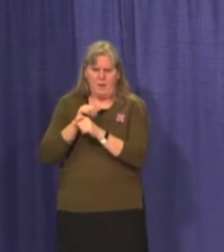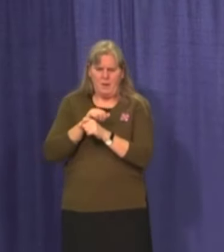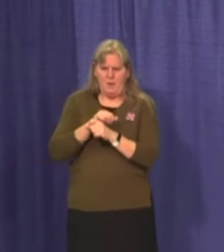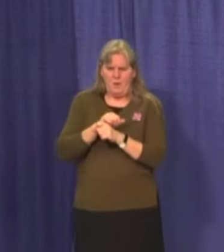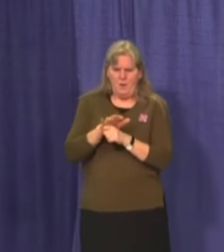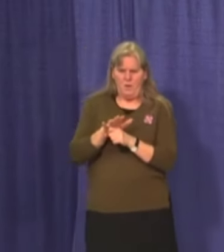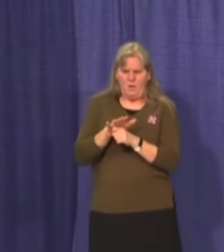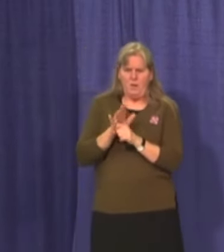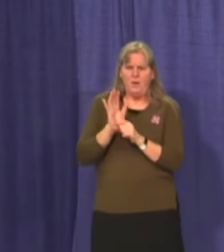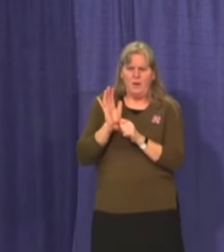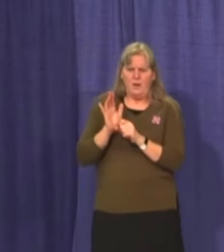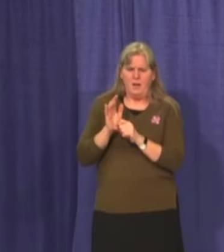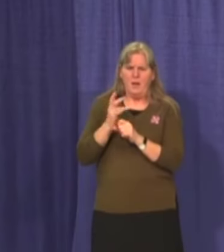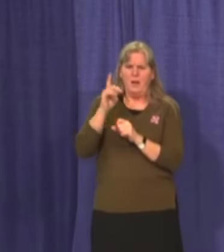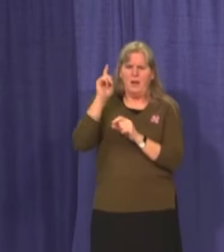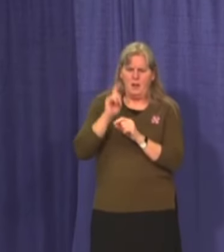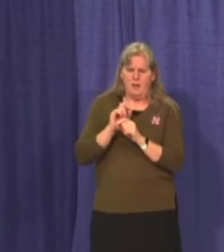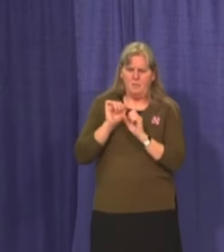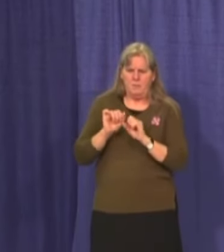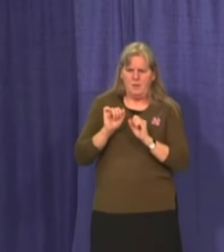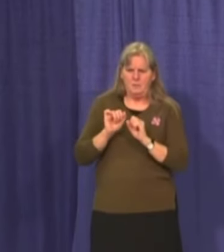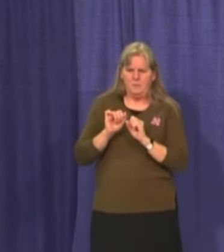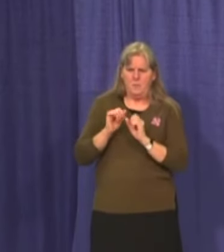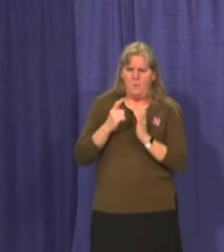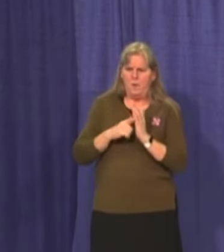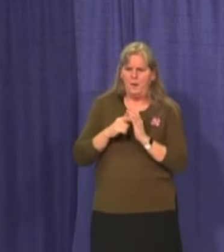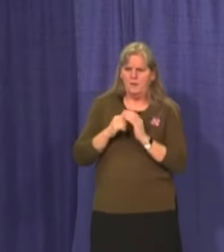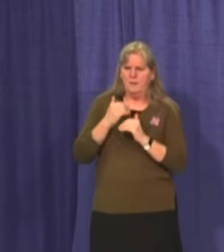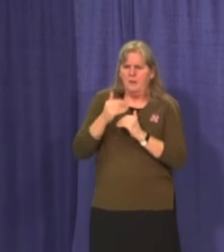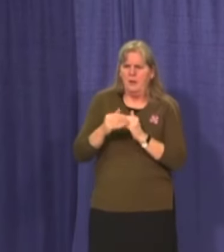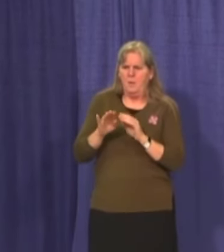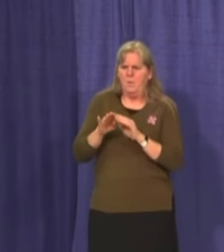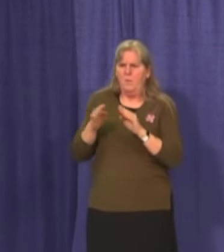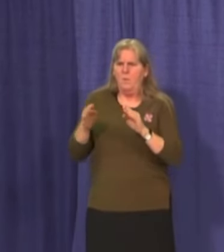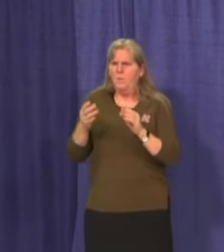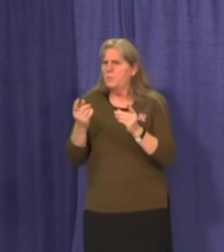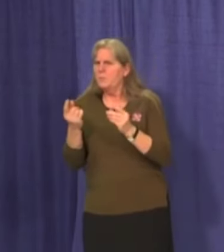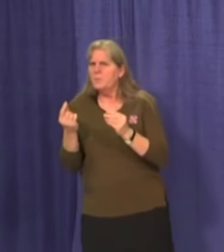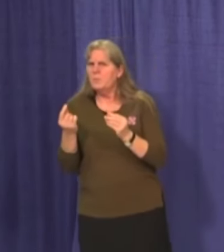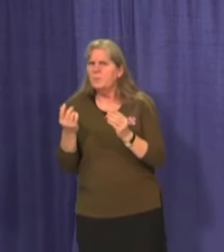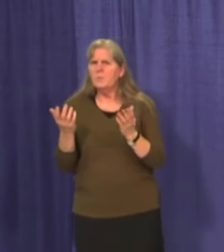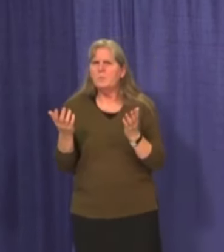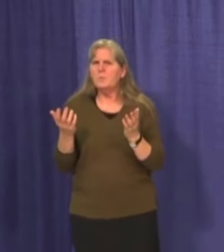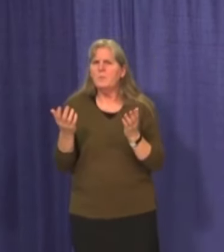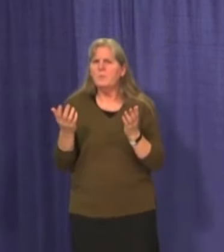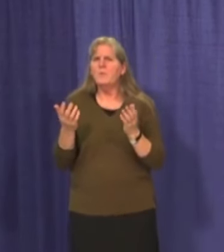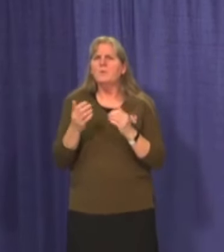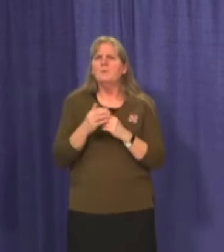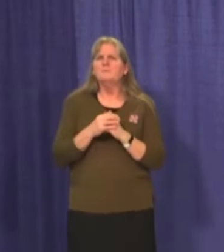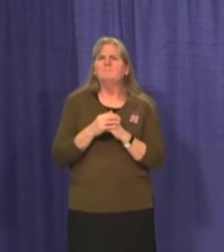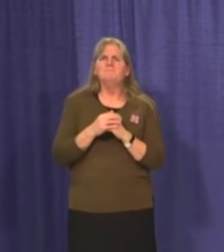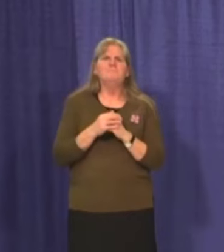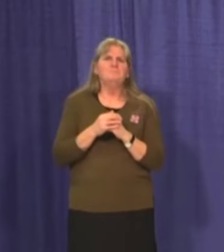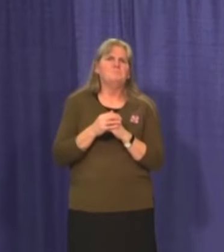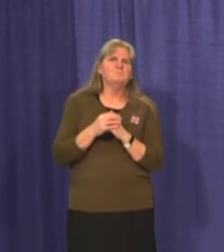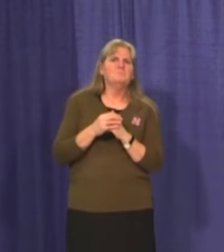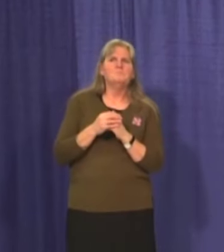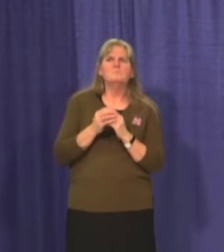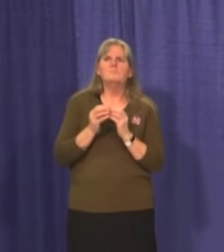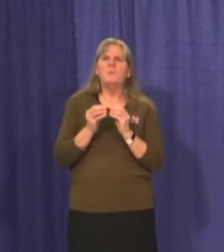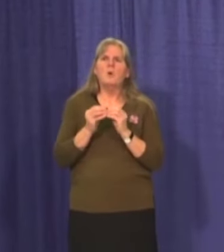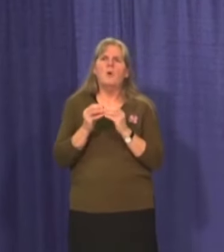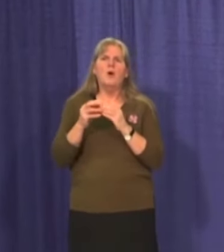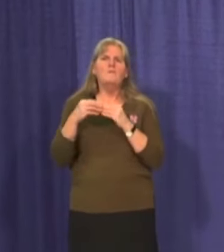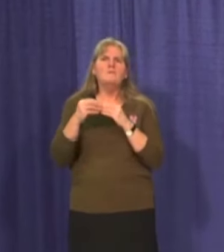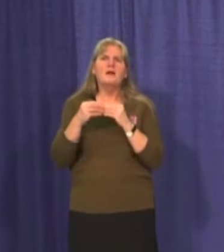what is the influence on vaccine on, on the ability to, um, to, to lighten or to